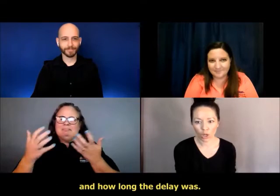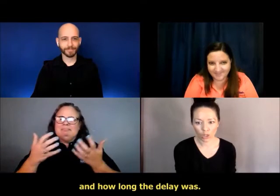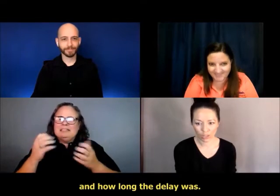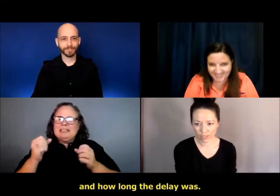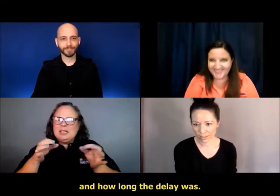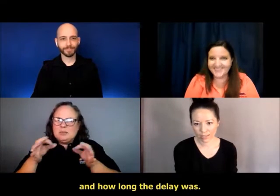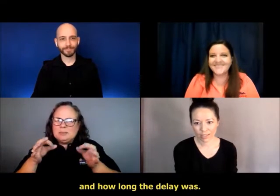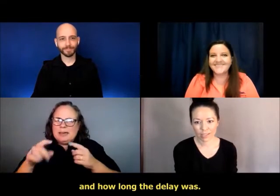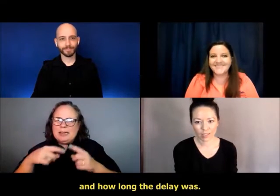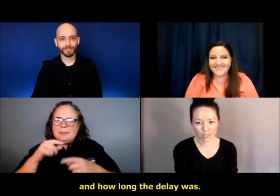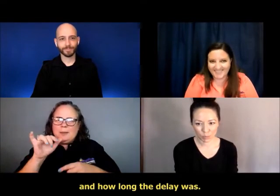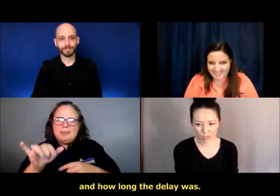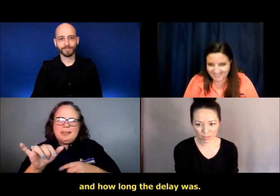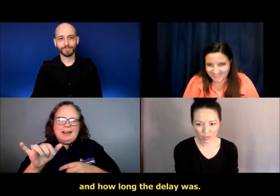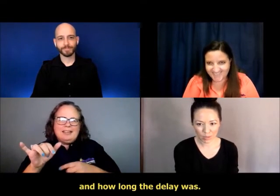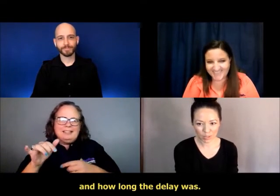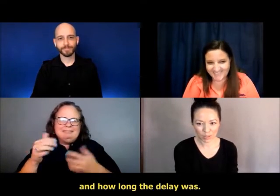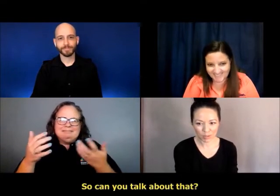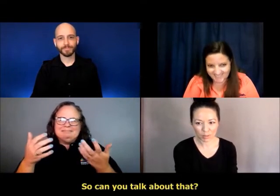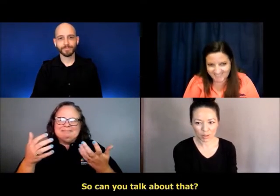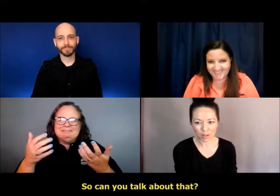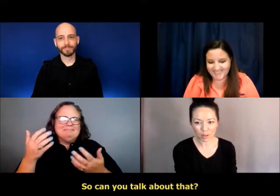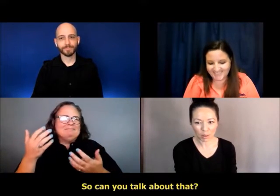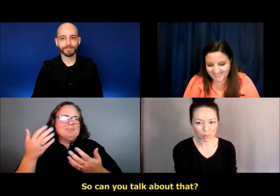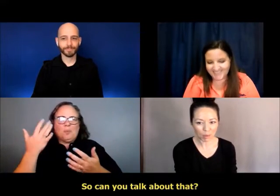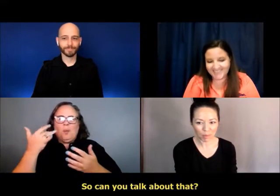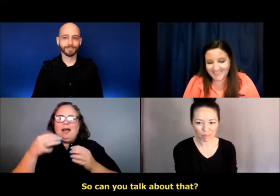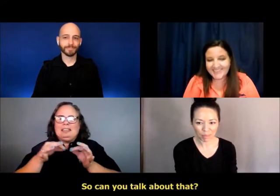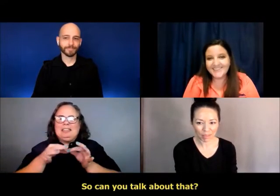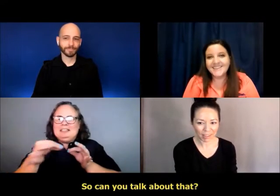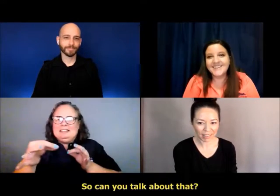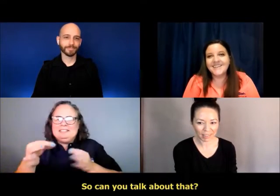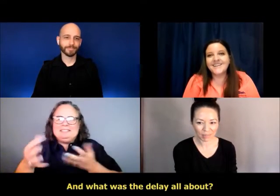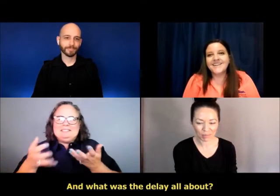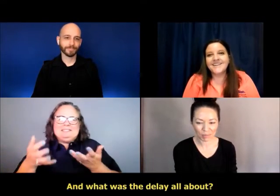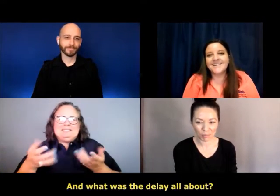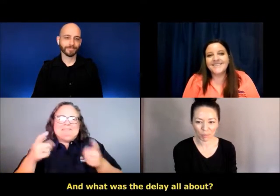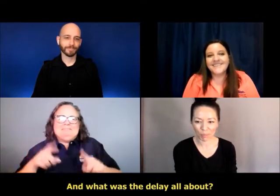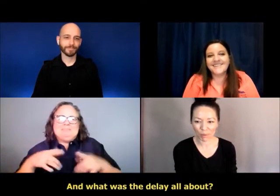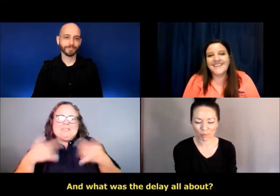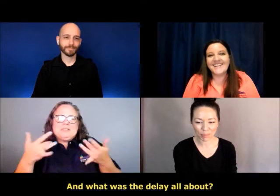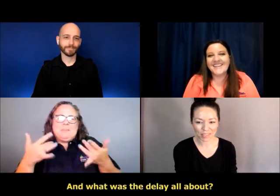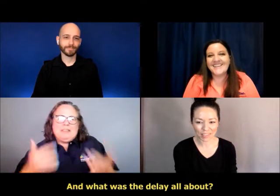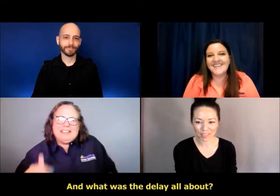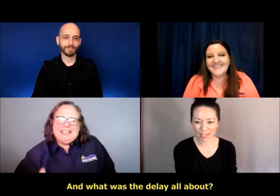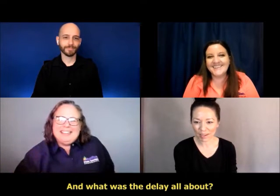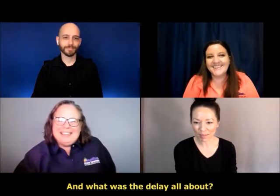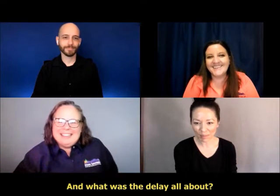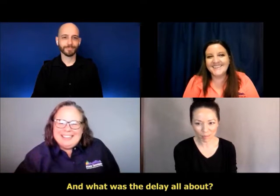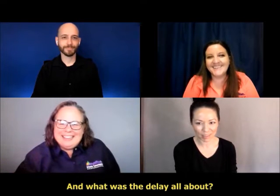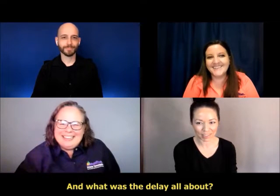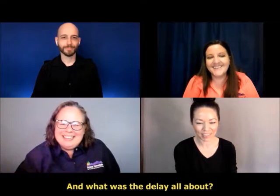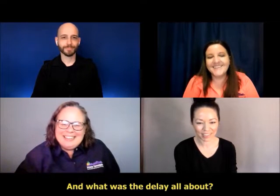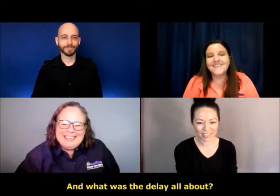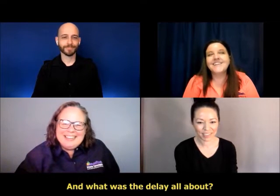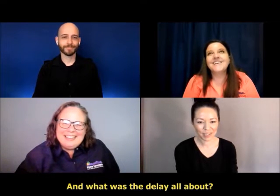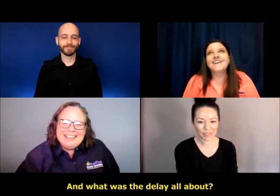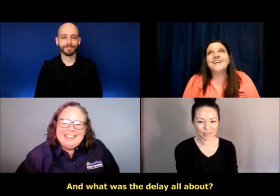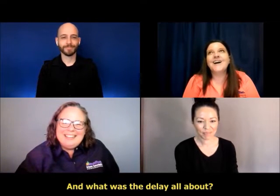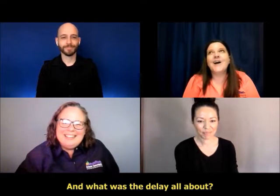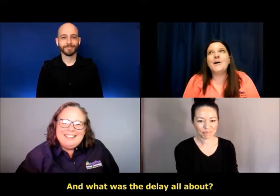long the delay was. So, can you talk about that? And what was the delay all about?